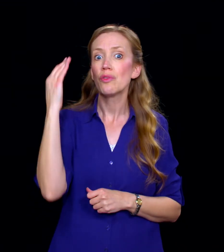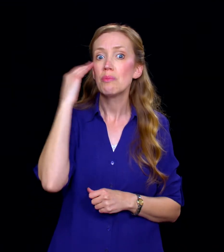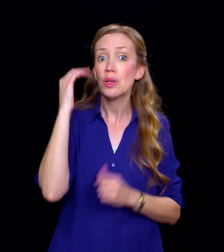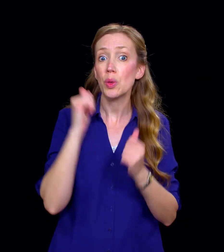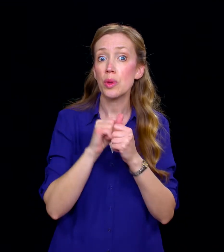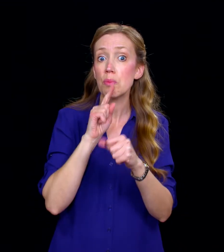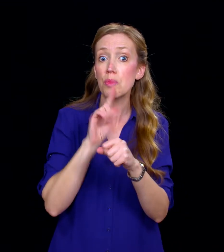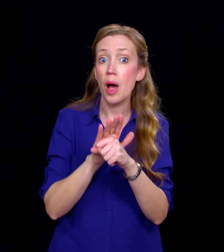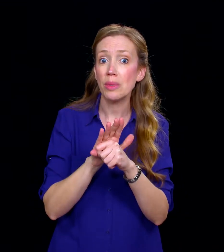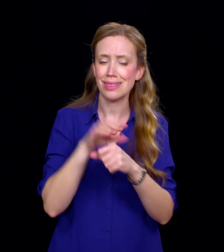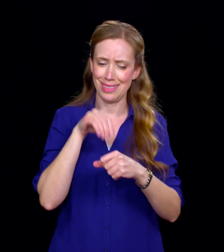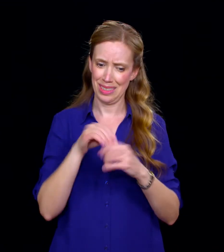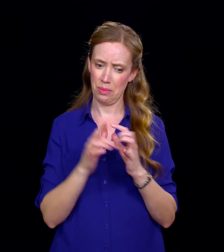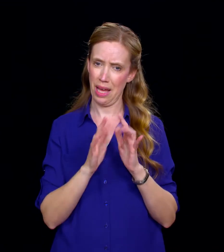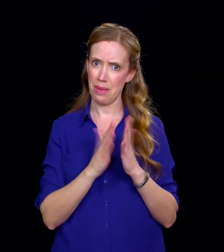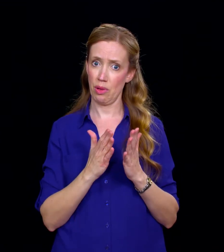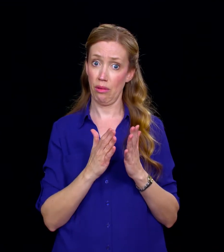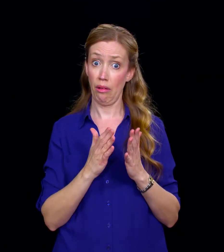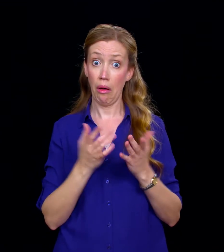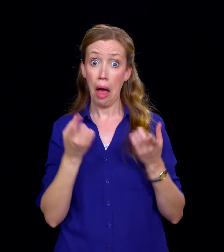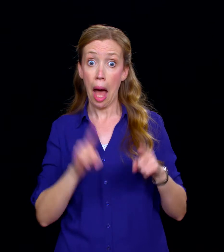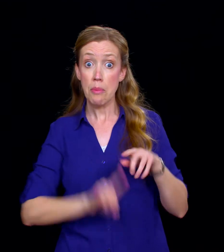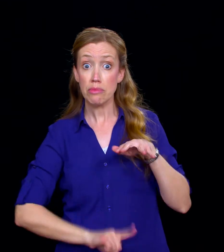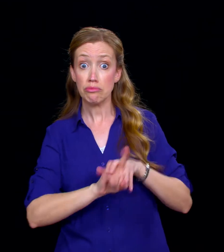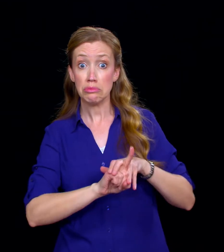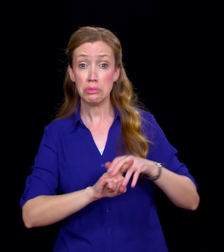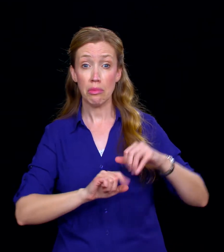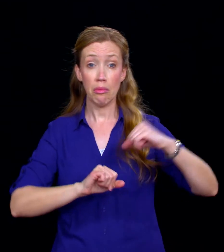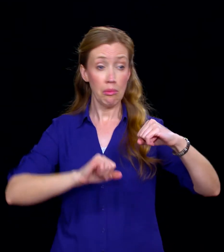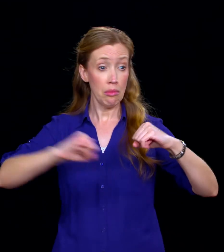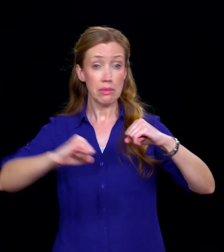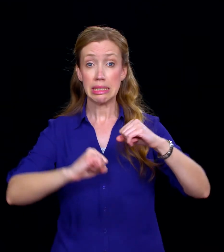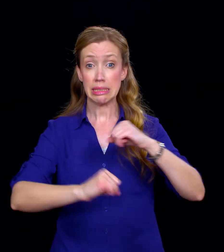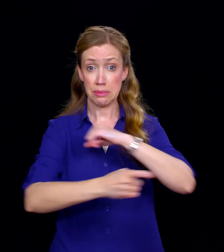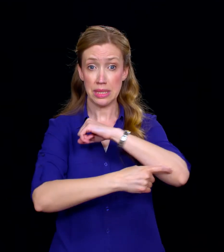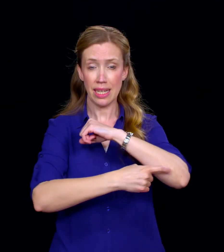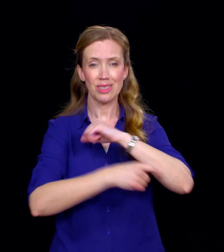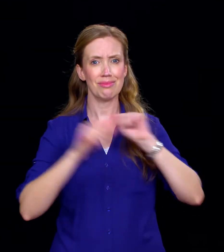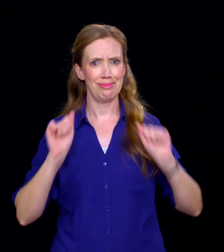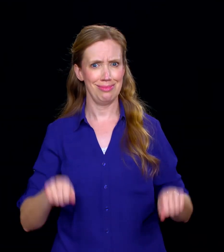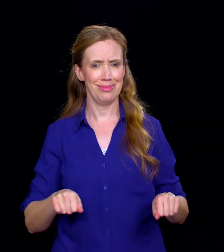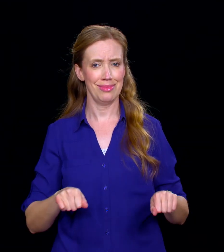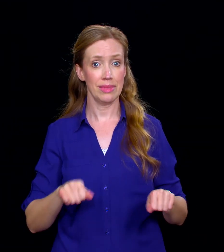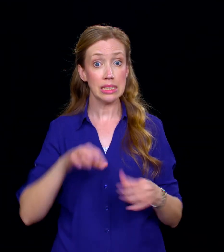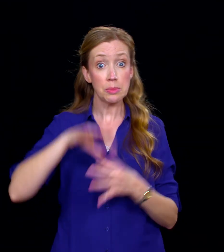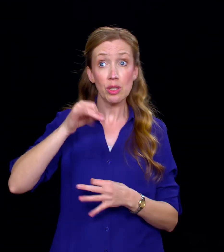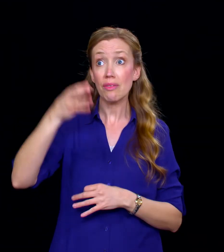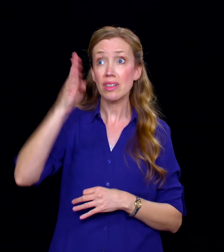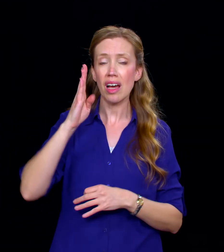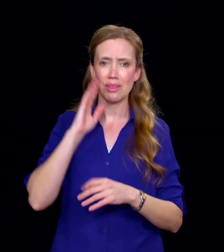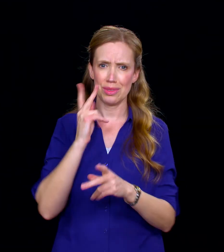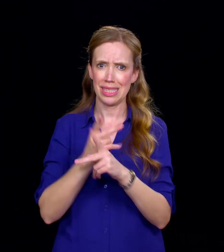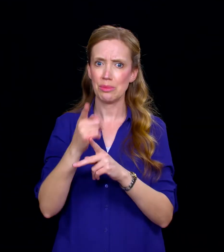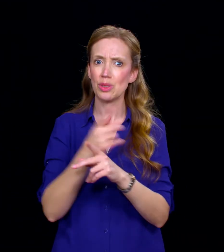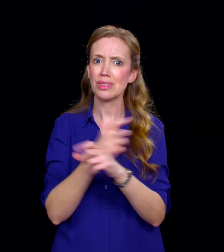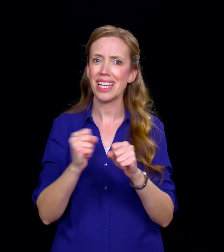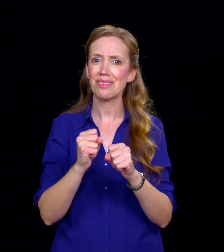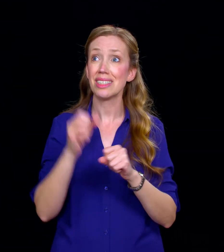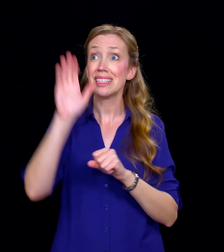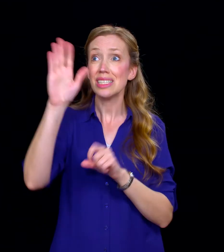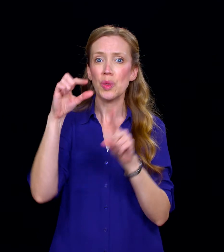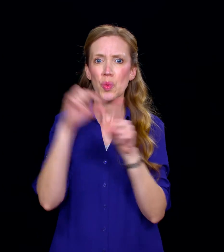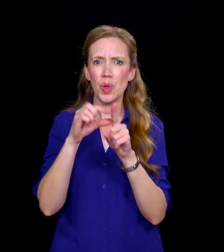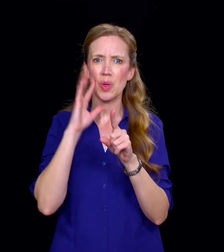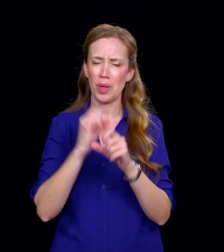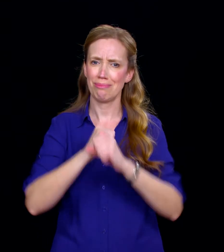the promises of God so that when temptation comes, you can refer to scripture for your guide and your defense. The Spirit of God will keep you safe. God's word